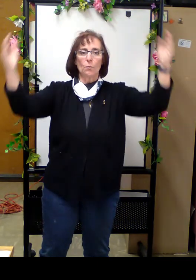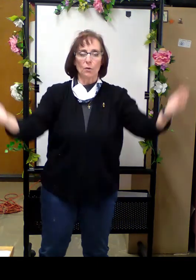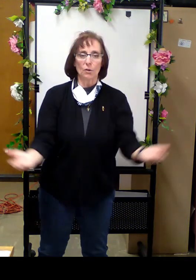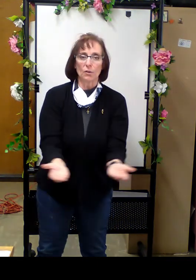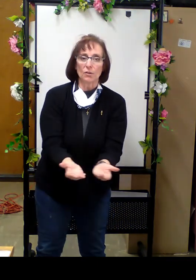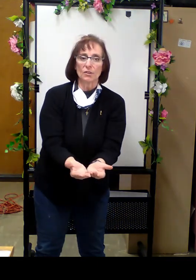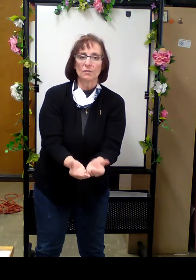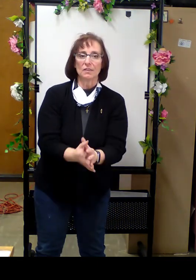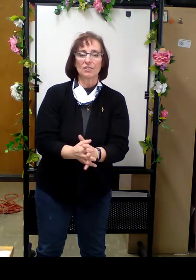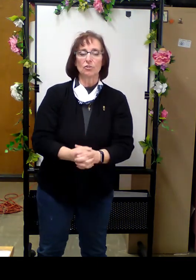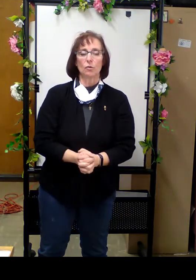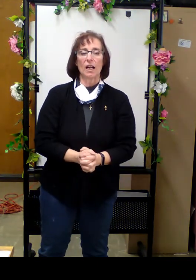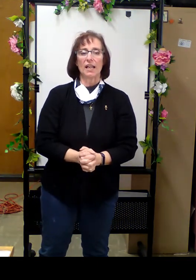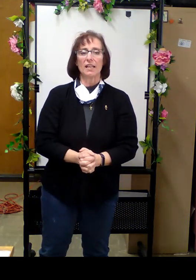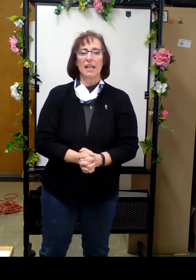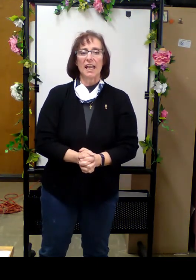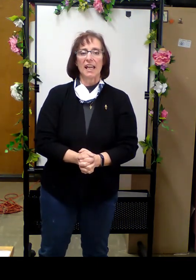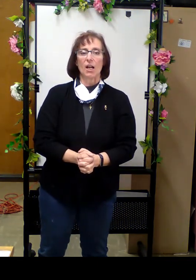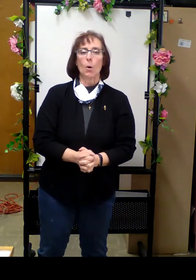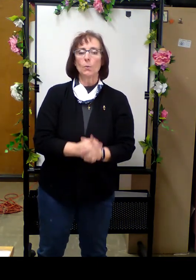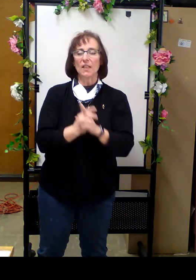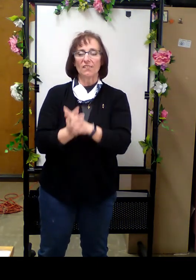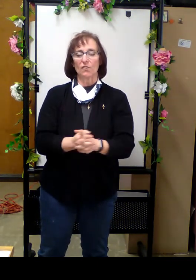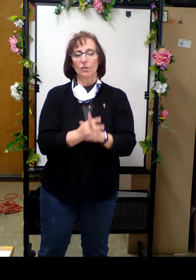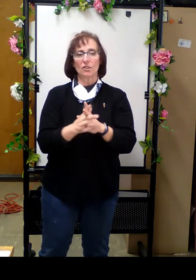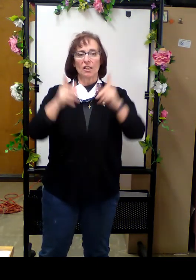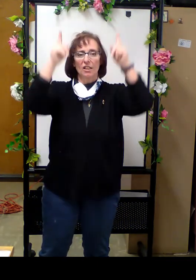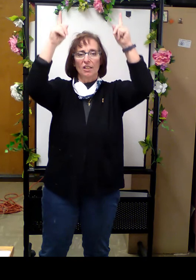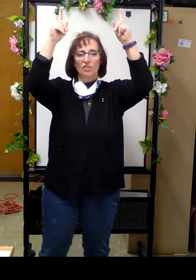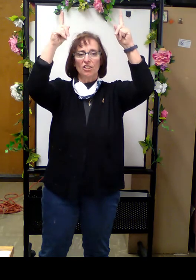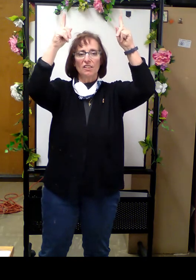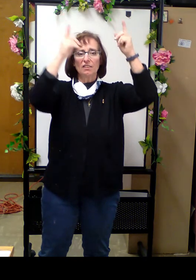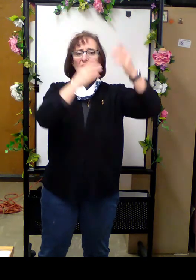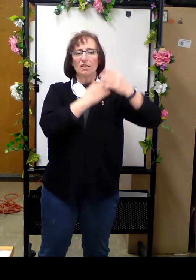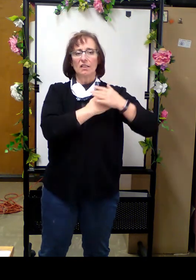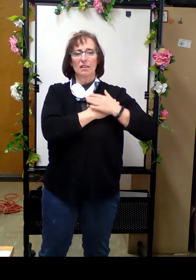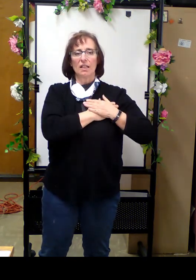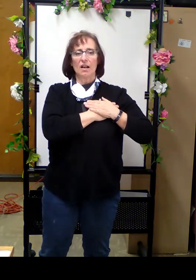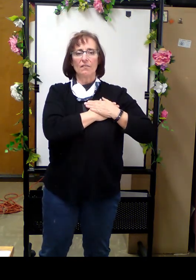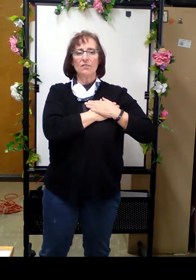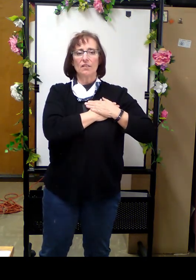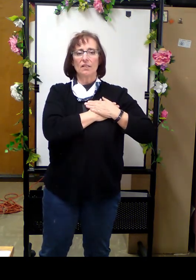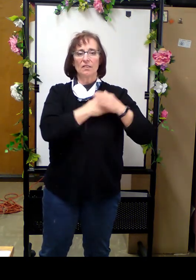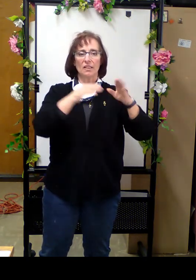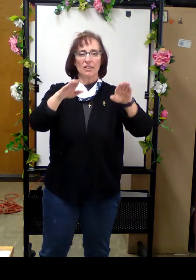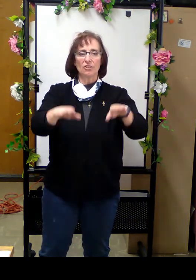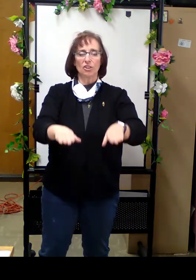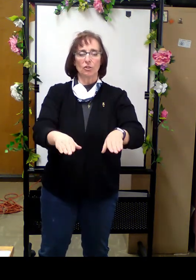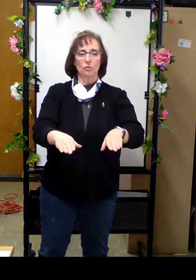world. Let's try the whole second verse. Jesus loves the little children,